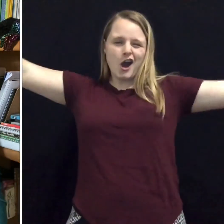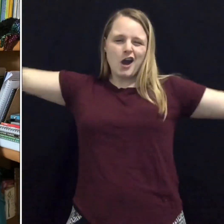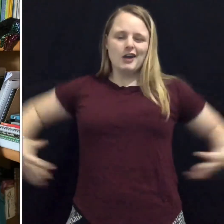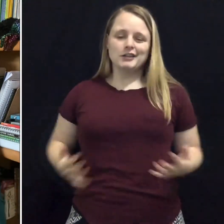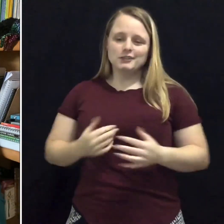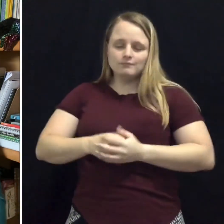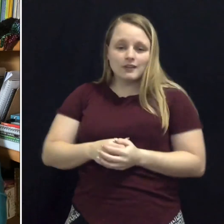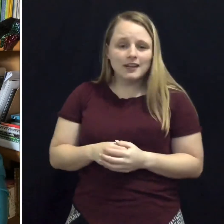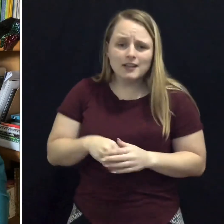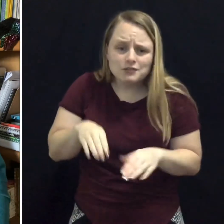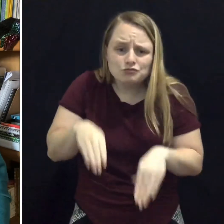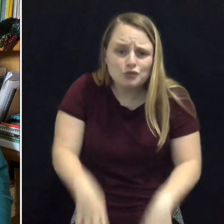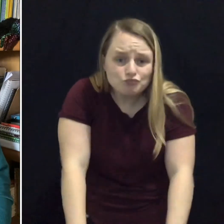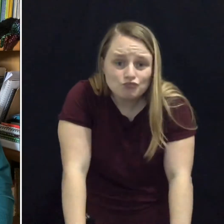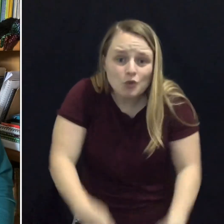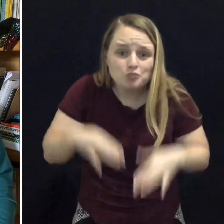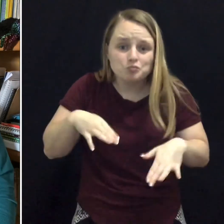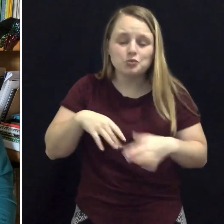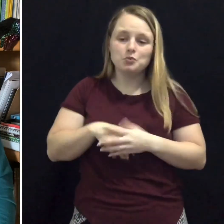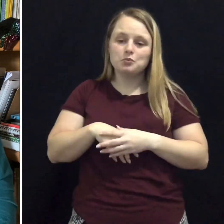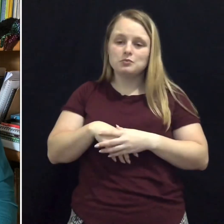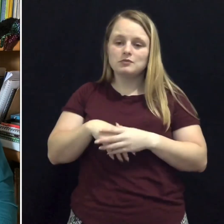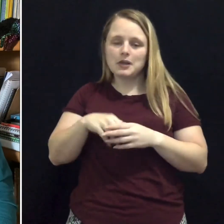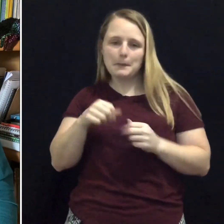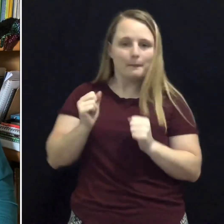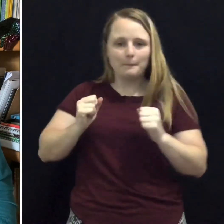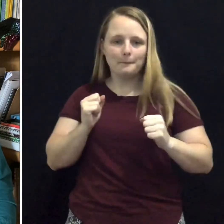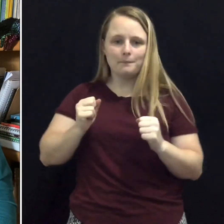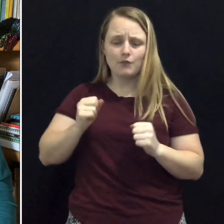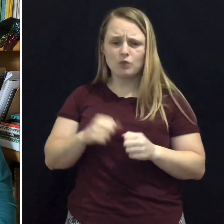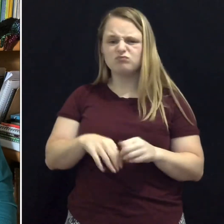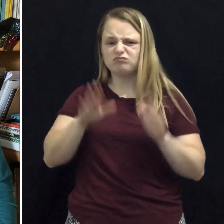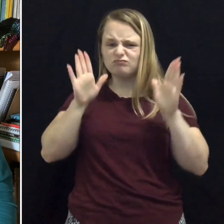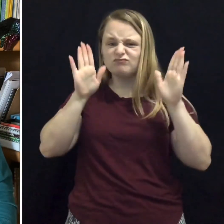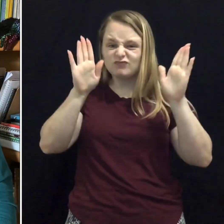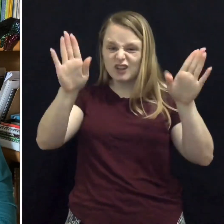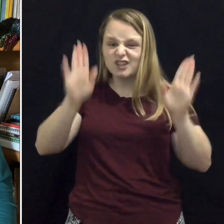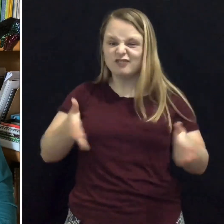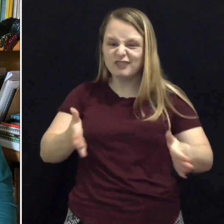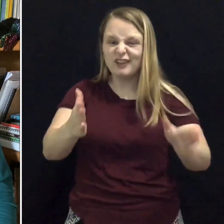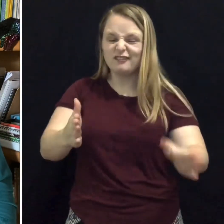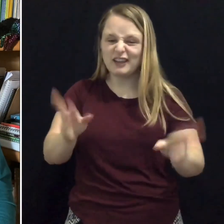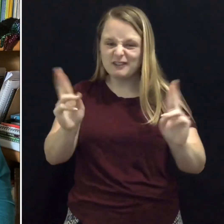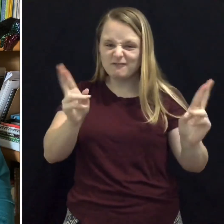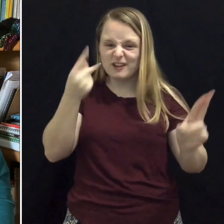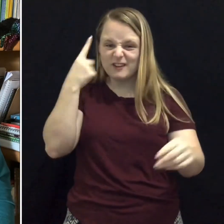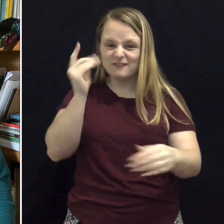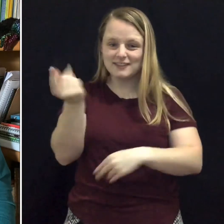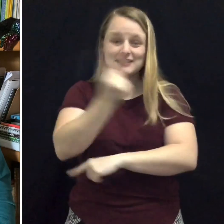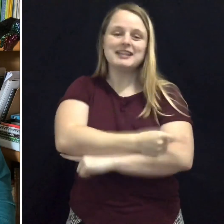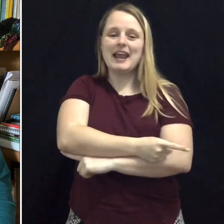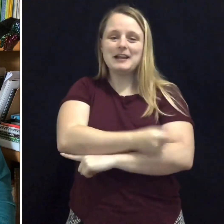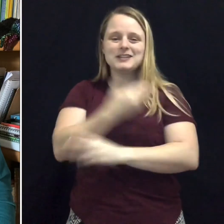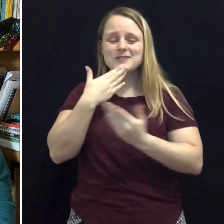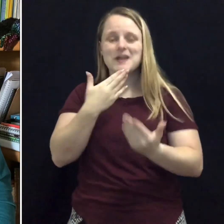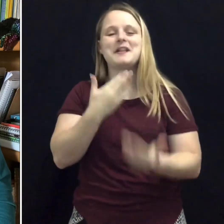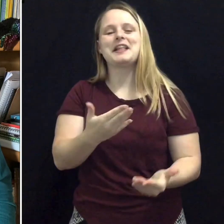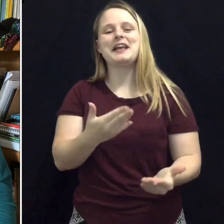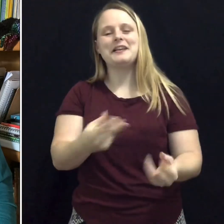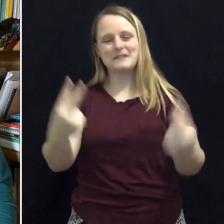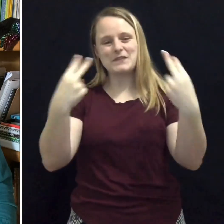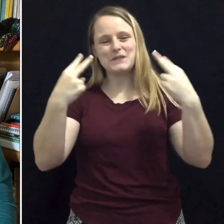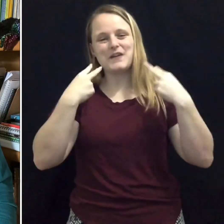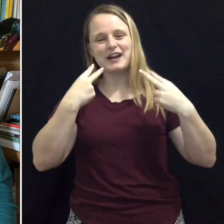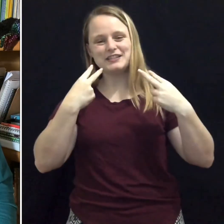touch my toes, shimmy, shimmy, shimmy. Those are all excellent ways to get ready for our day. Thank you for joining me and